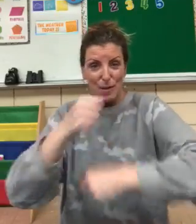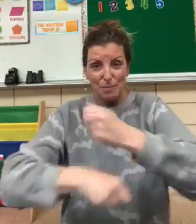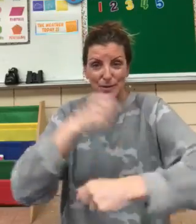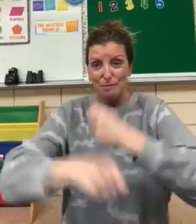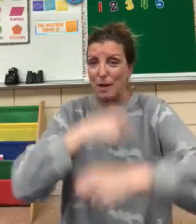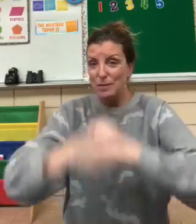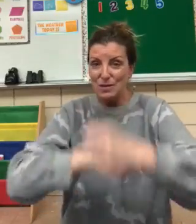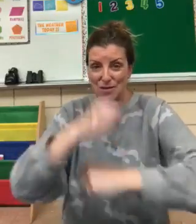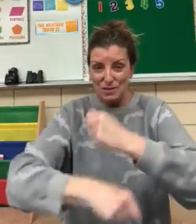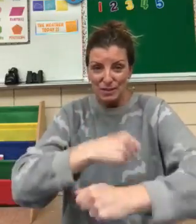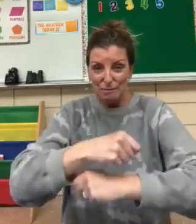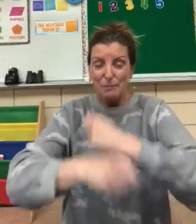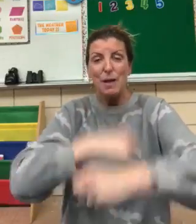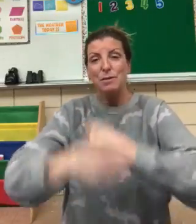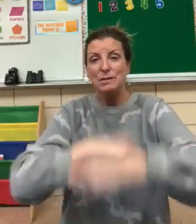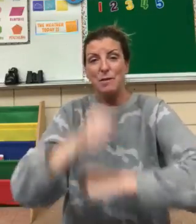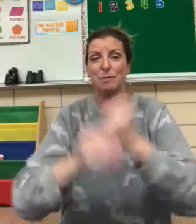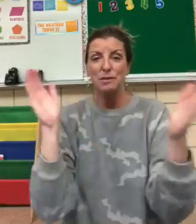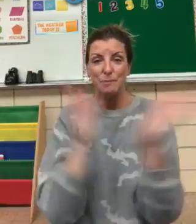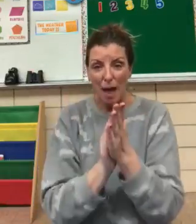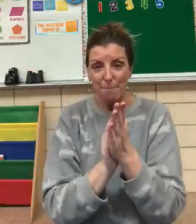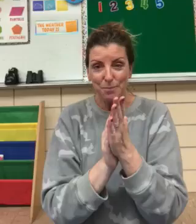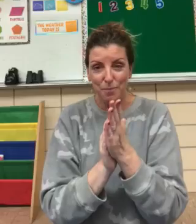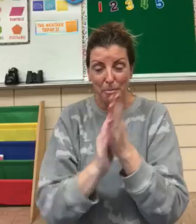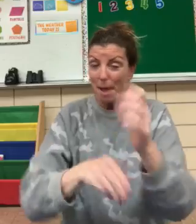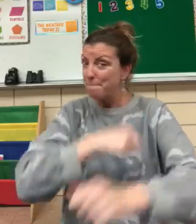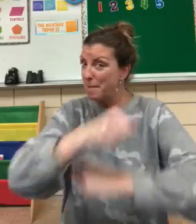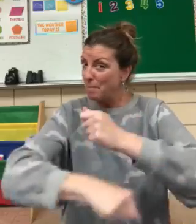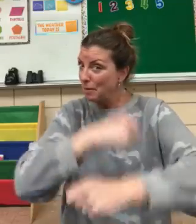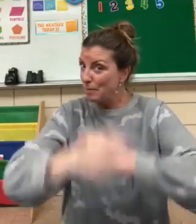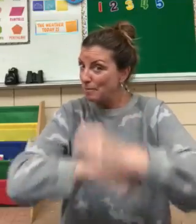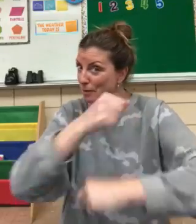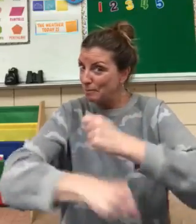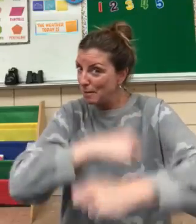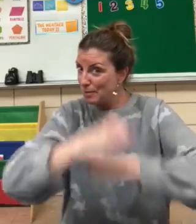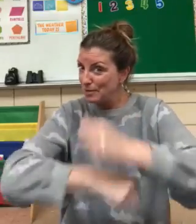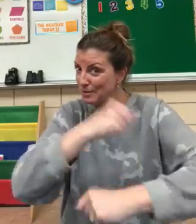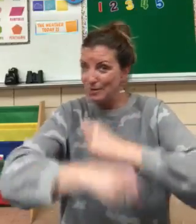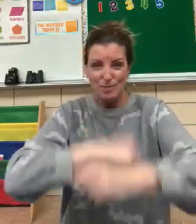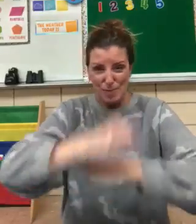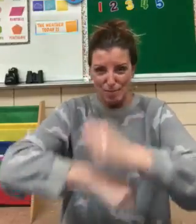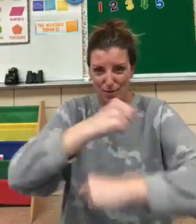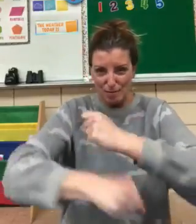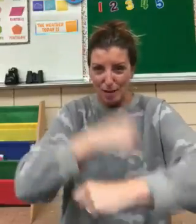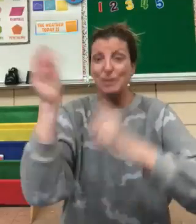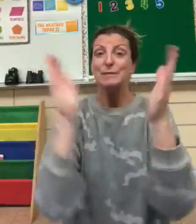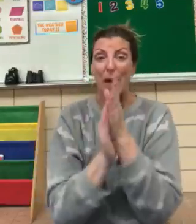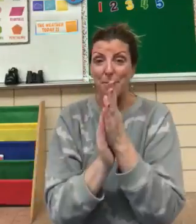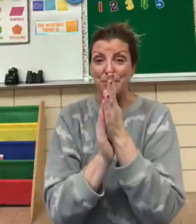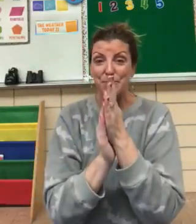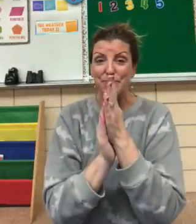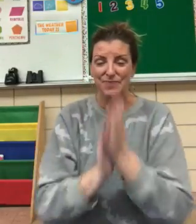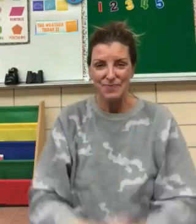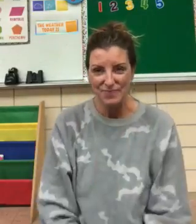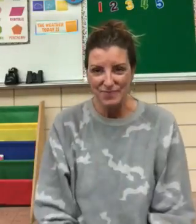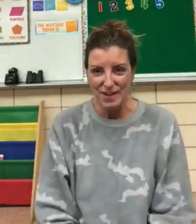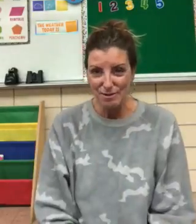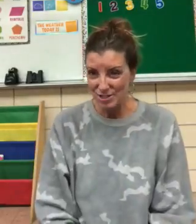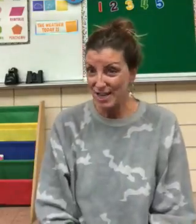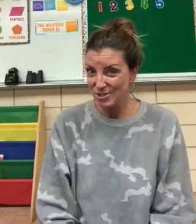bubbles, bubbles. Bubbles, bubbles, pop! Bubble, bubble, bubble. Bubble, pop! Would you like to